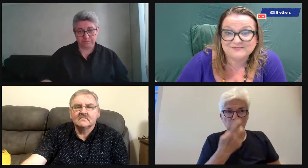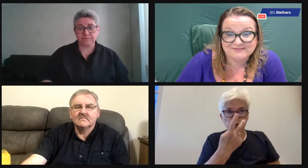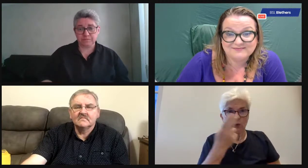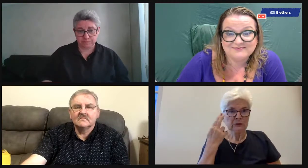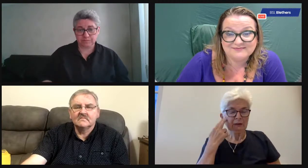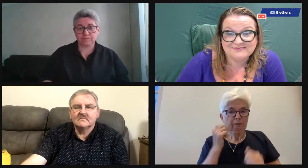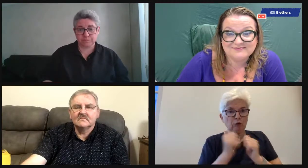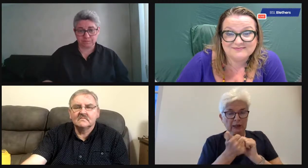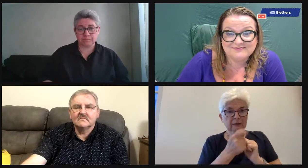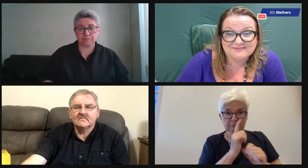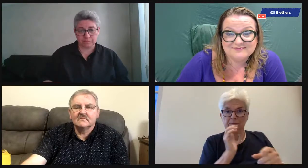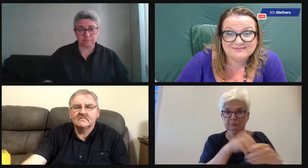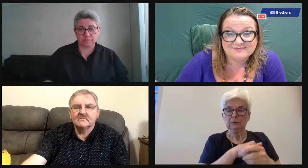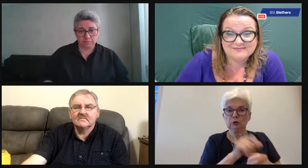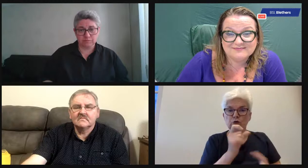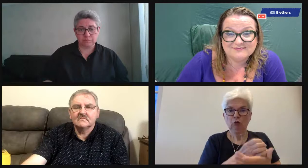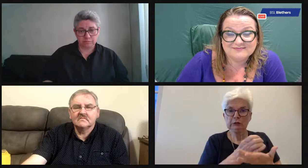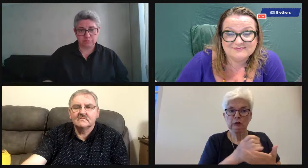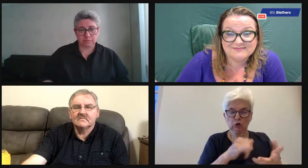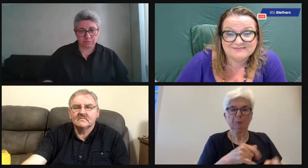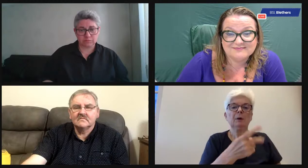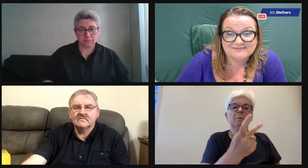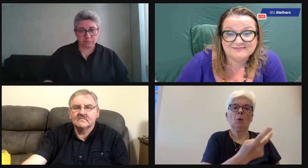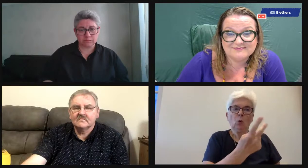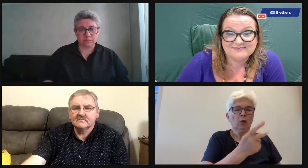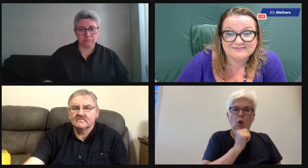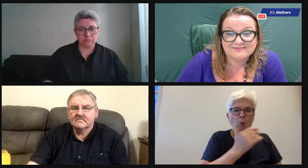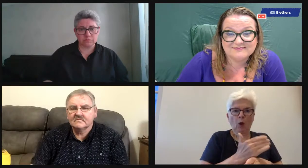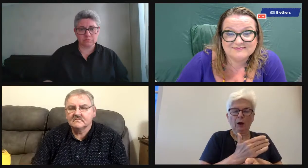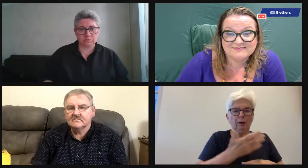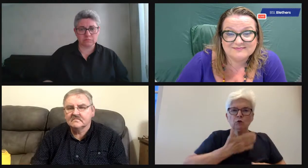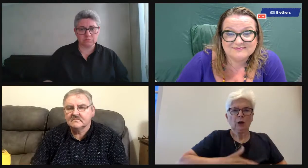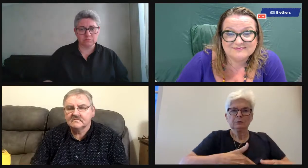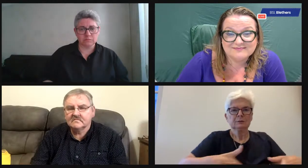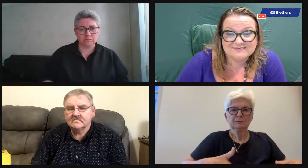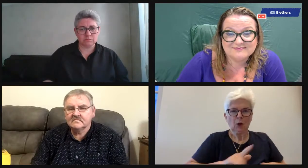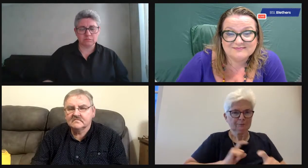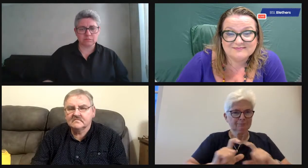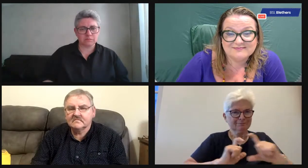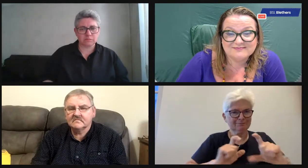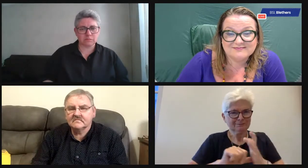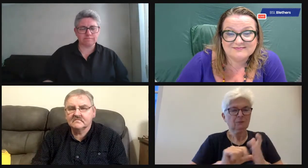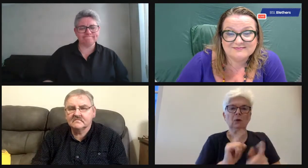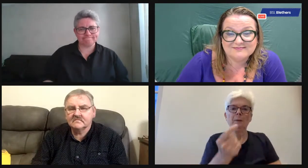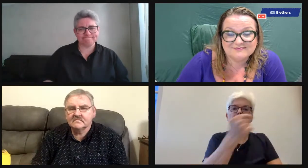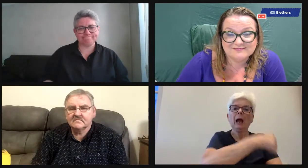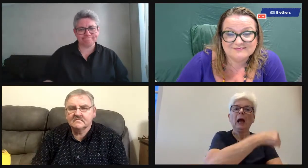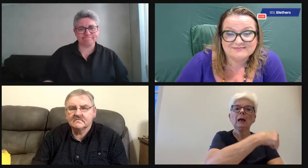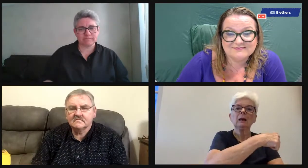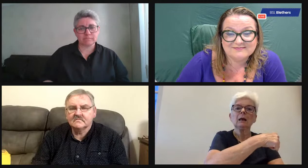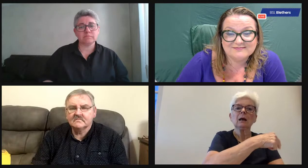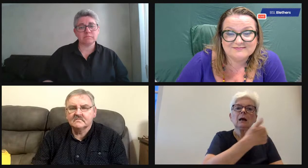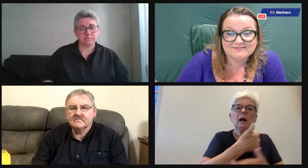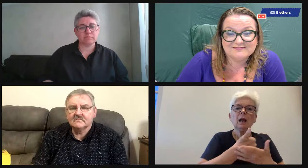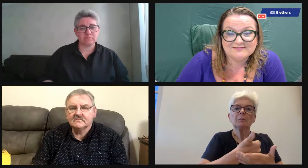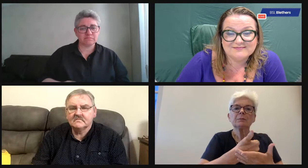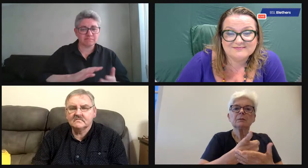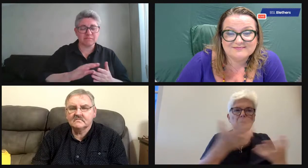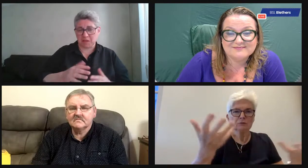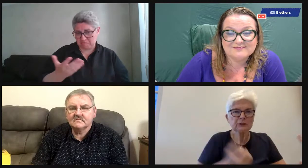same with charity shops. I've got two deaf friends who both work in charity shops and they don't work at the front because communication would be